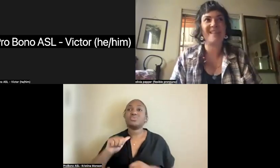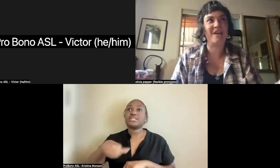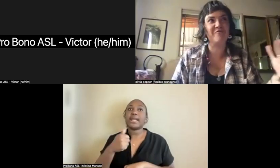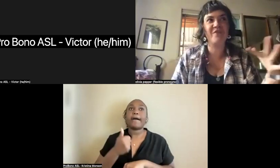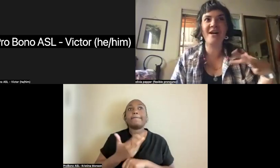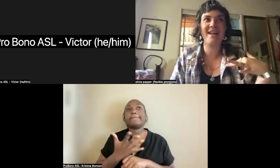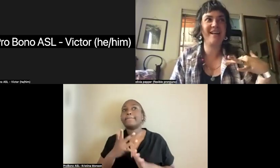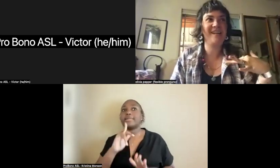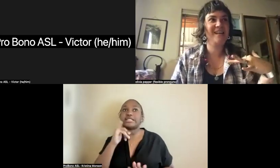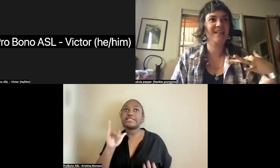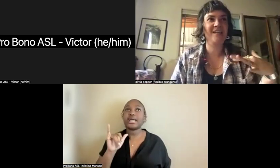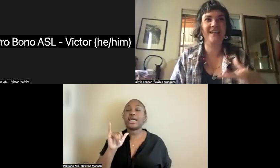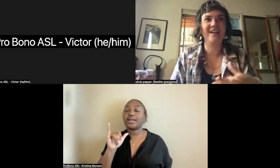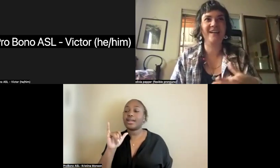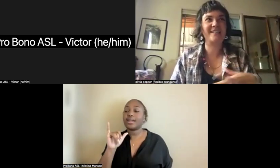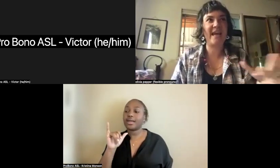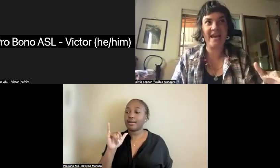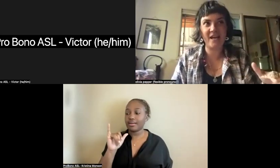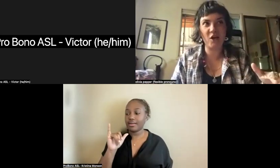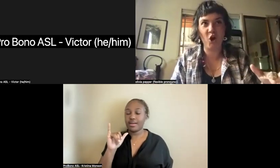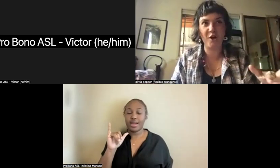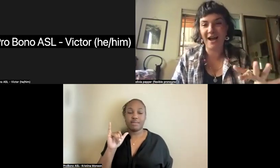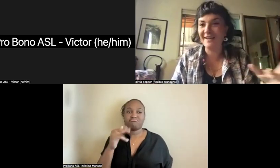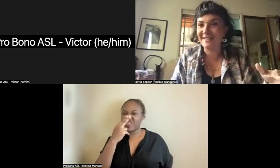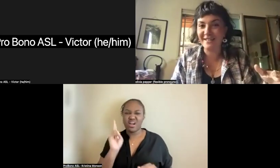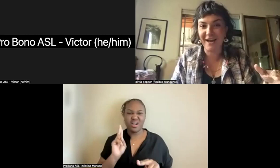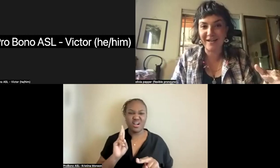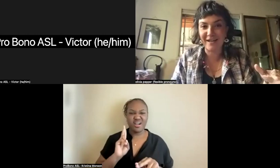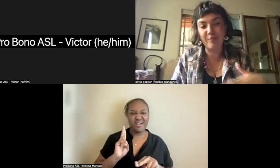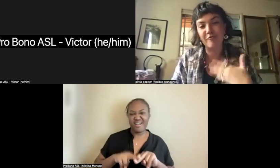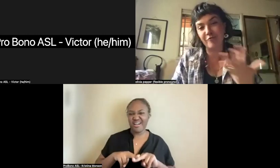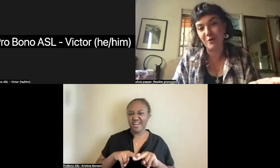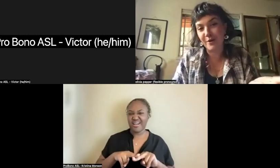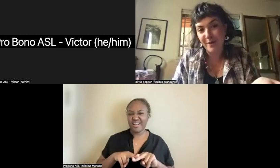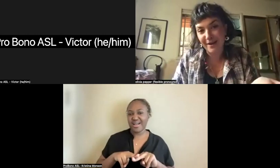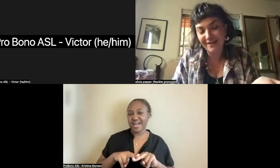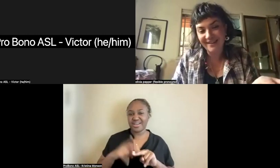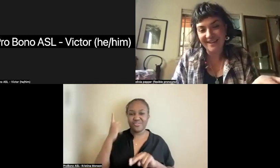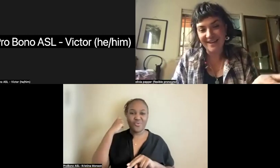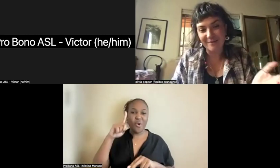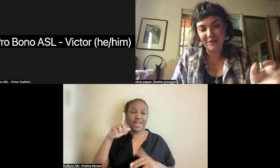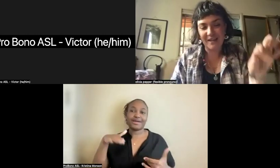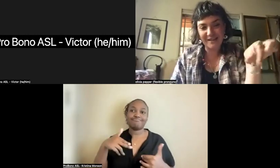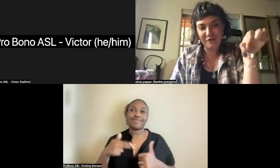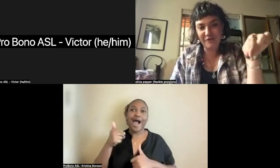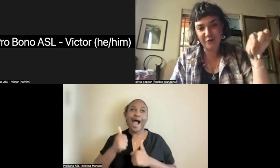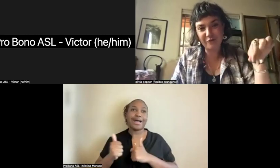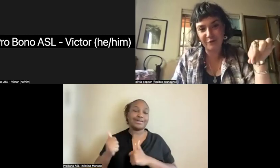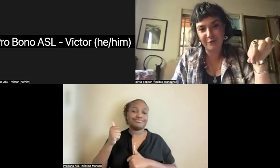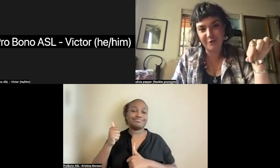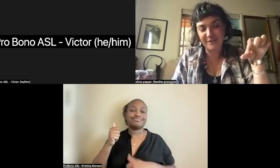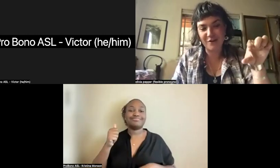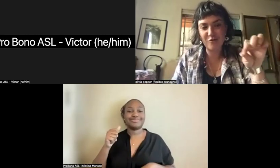like a fun take on high society, but for queer men. So like little finger